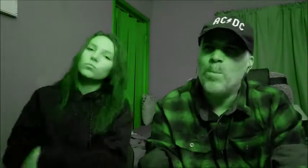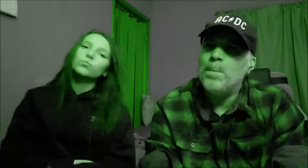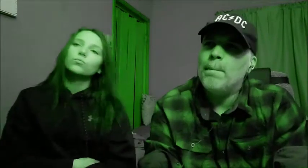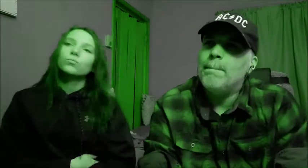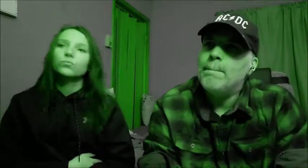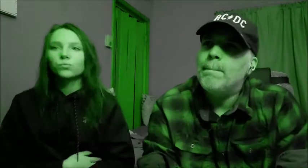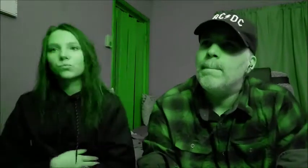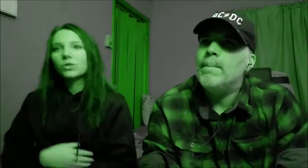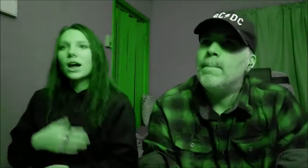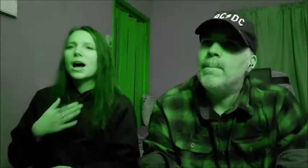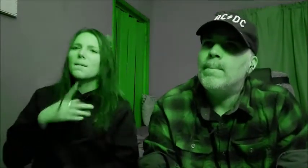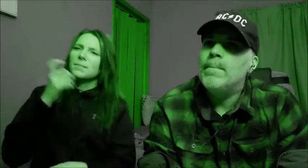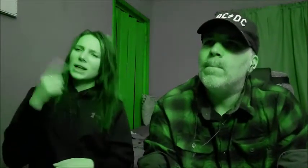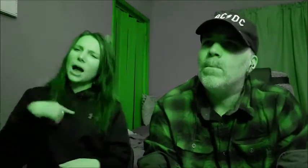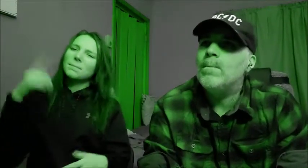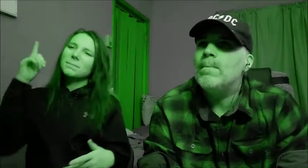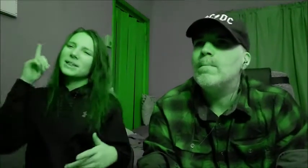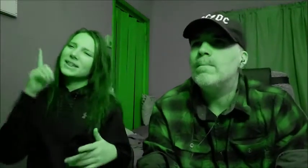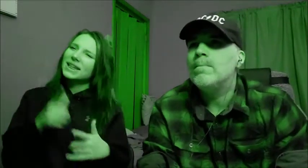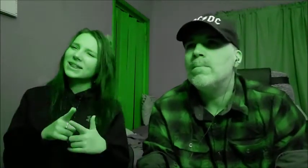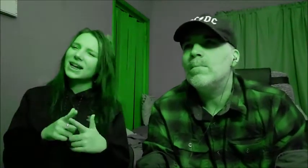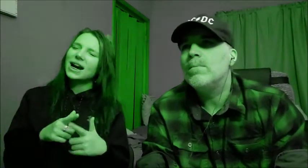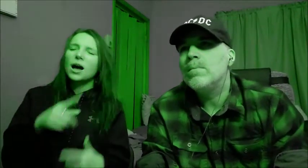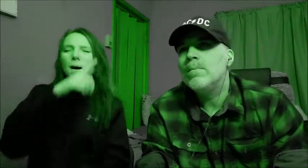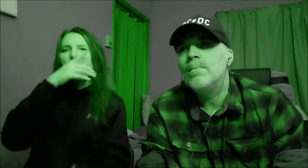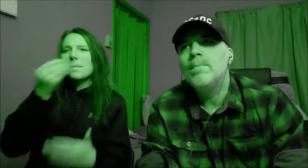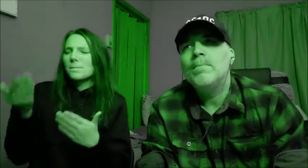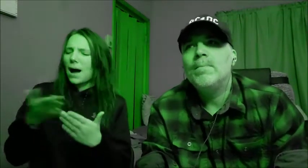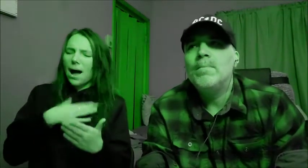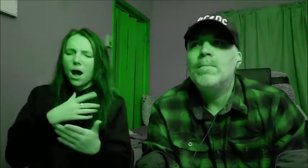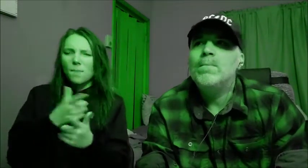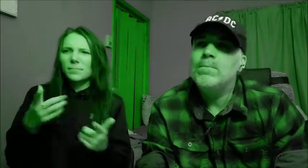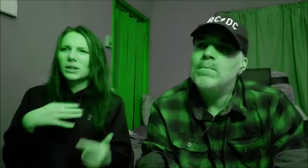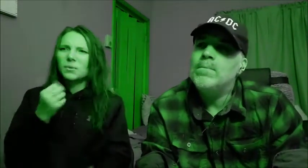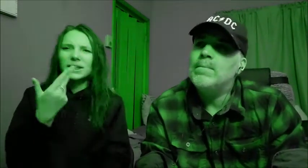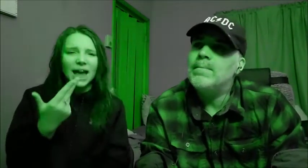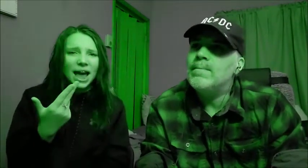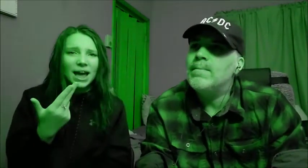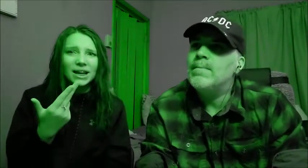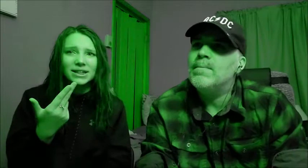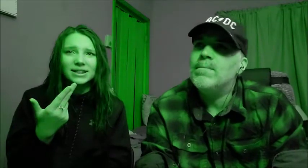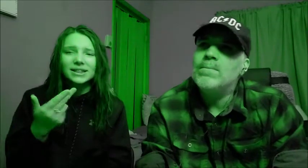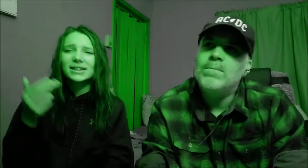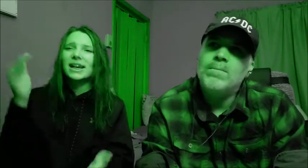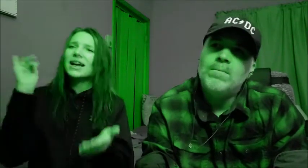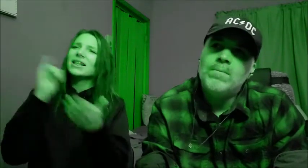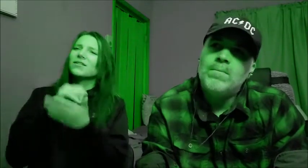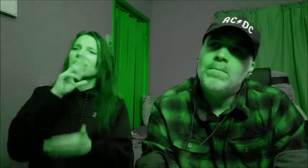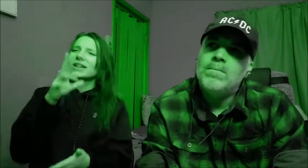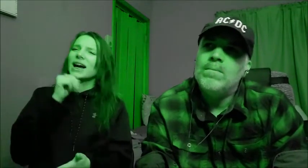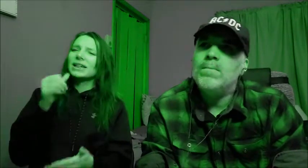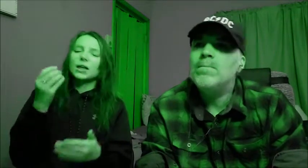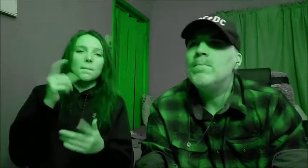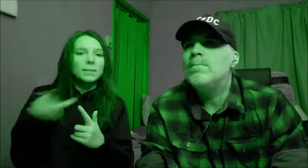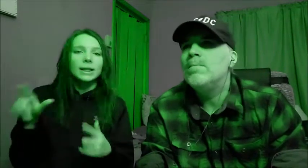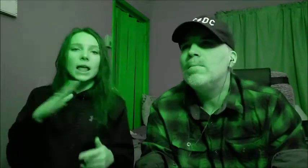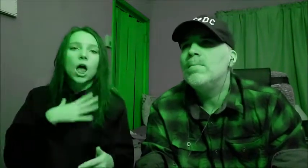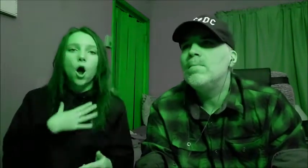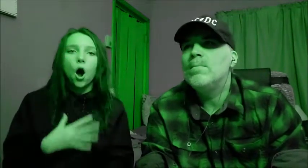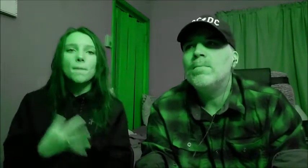So I'm a sister, buy things with cash, that really doesn't mean that